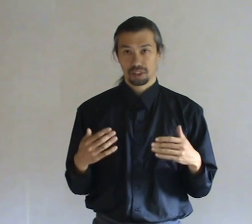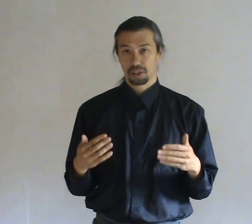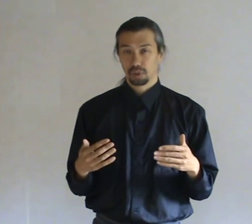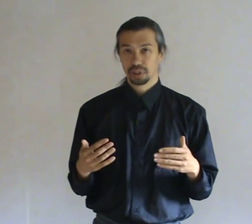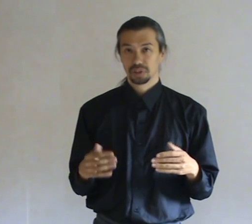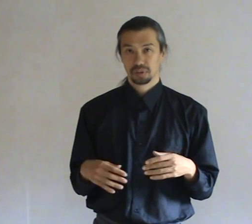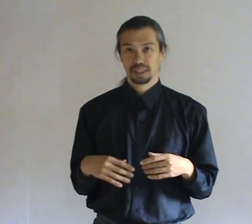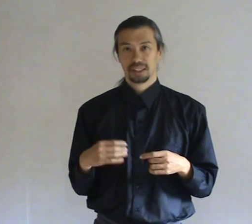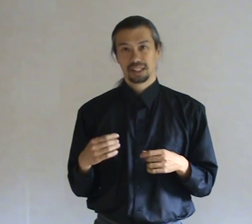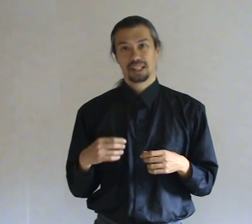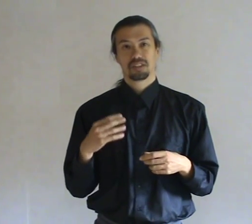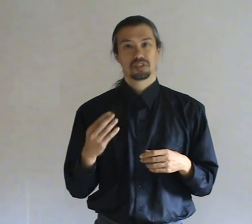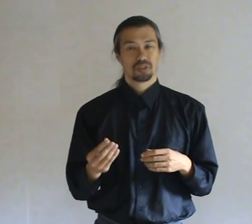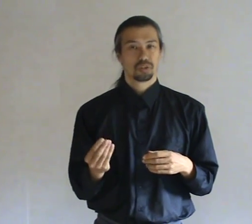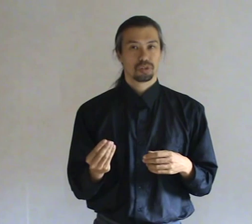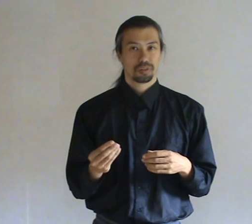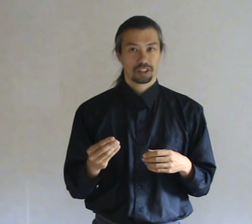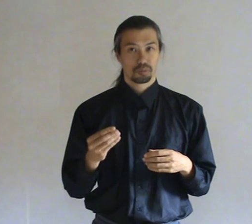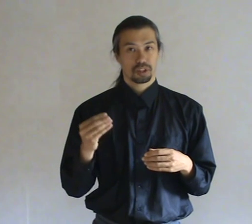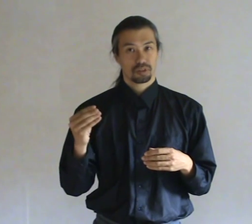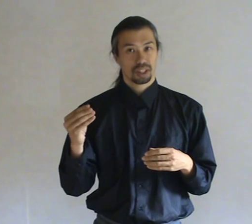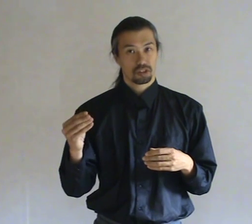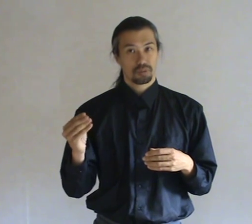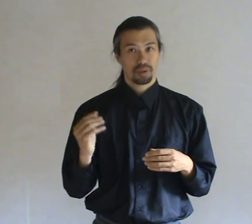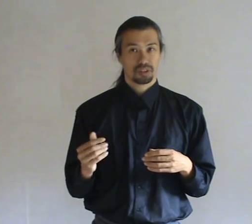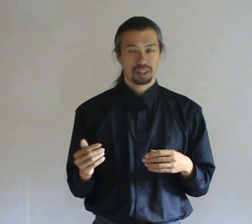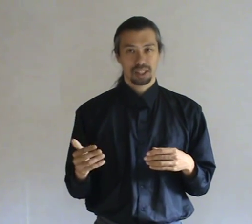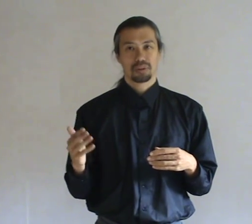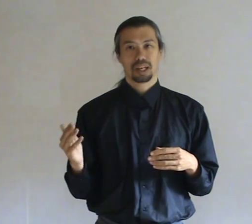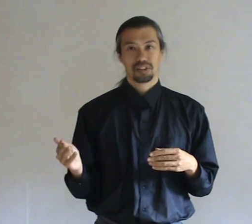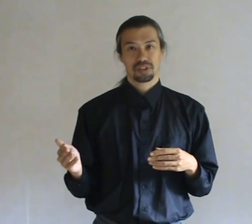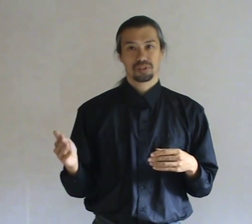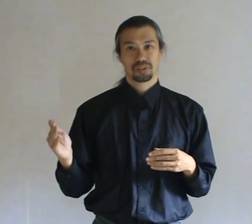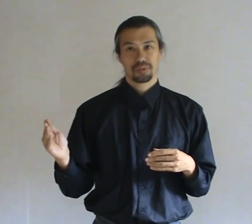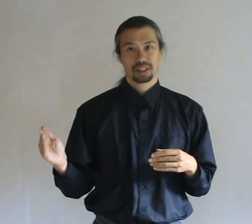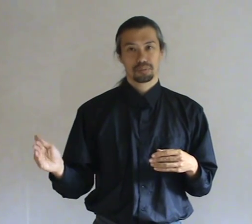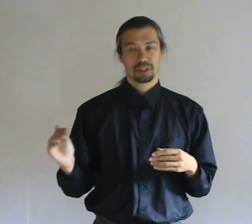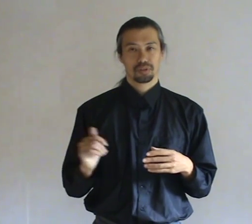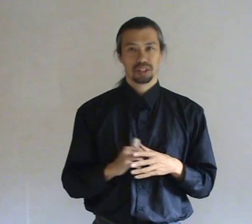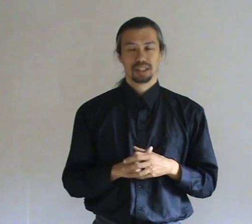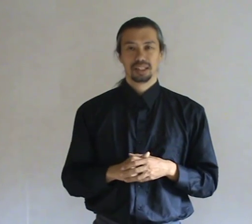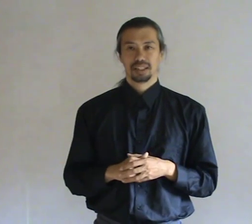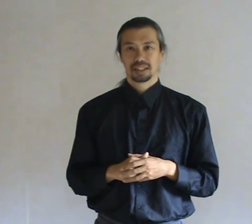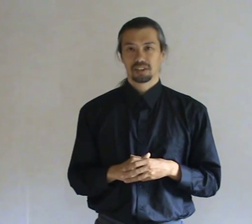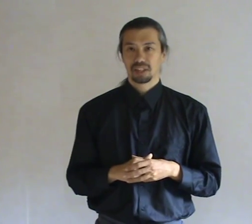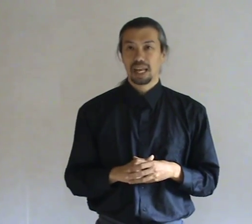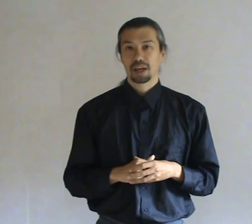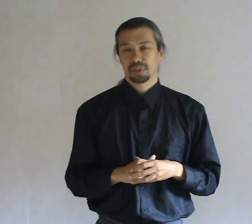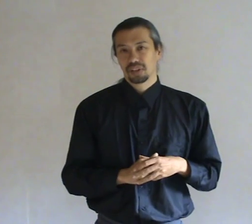The They are. Less. To defending. Themselves. Against. Spirits. they are. Even. Used. defending. Themselves. Against. inanimate